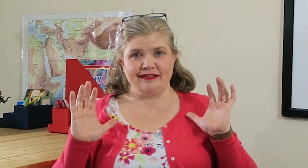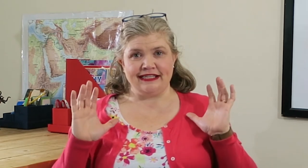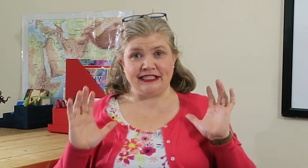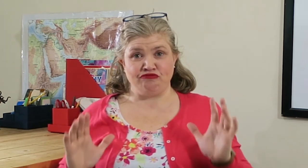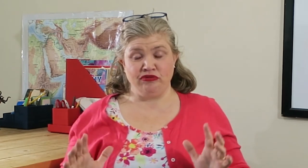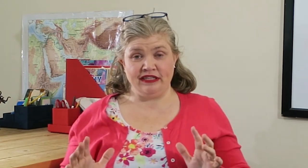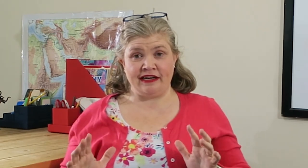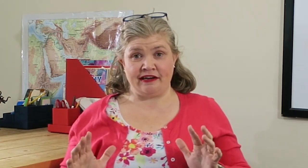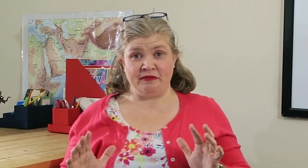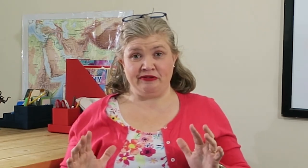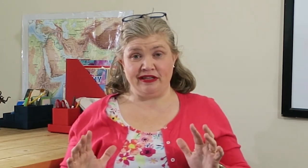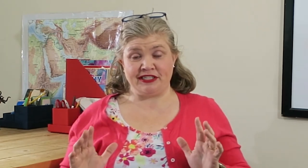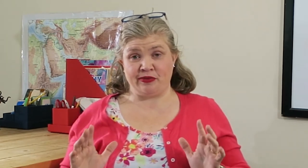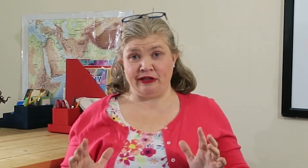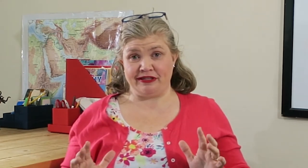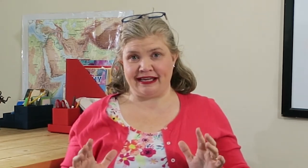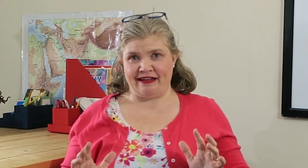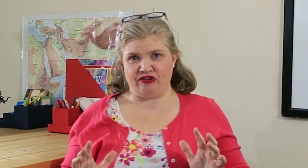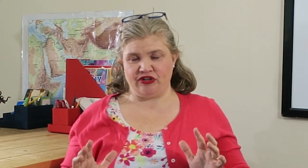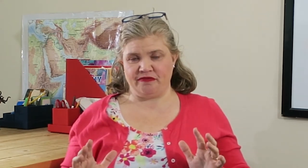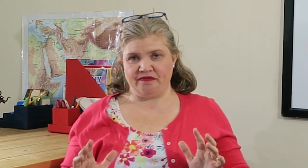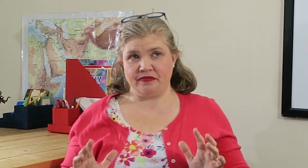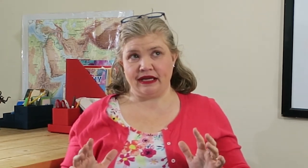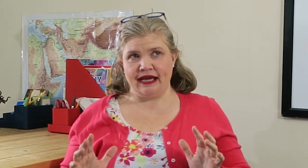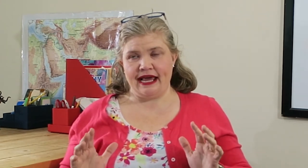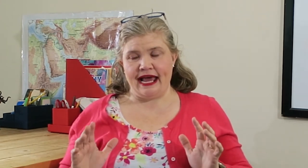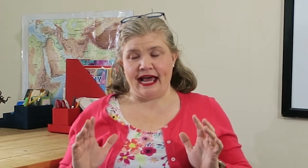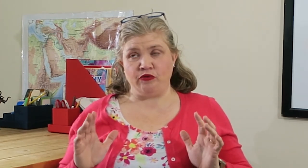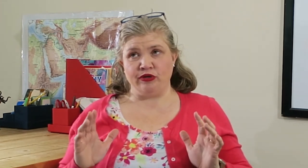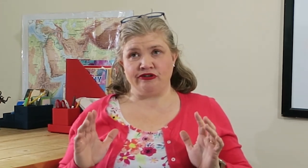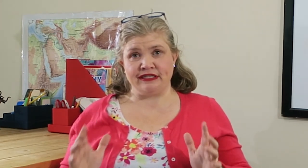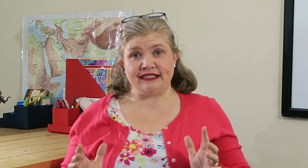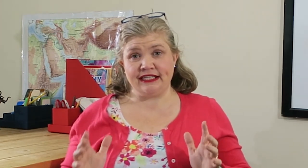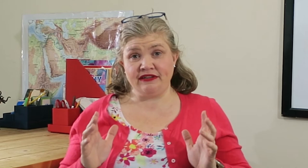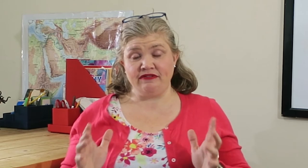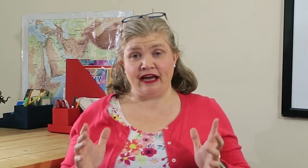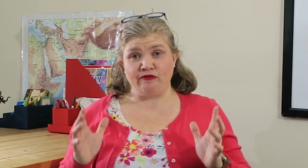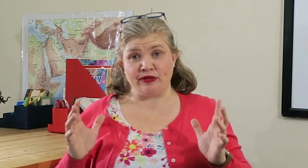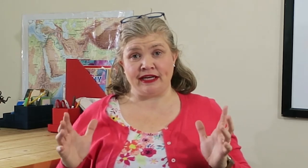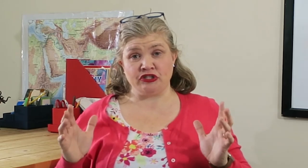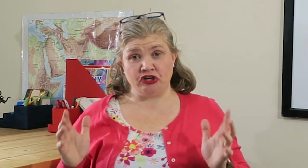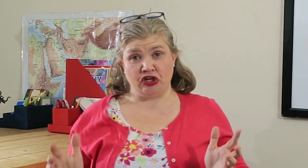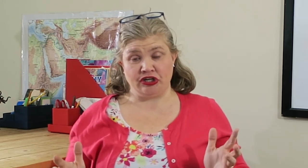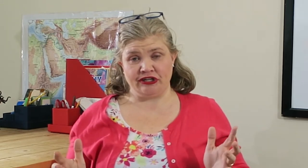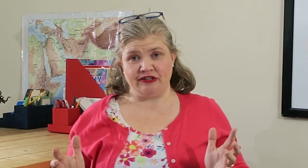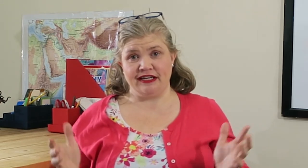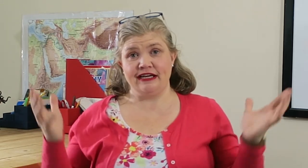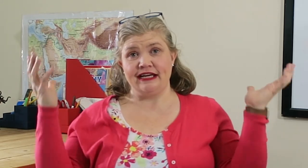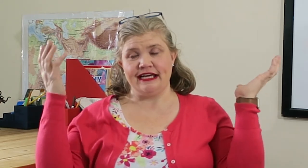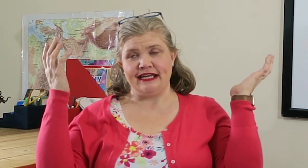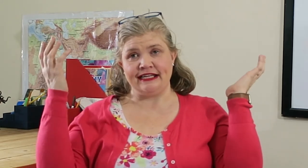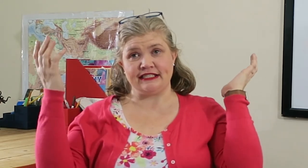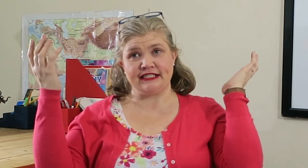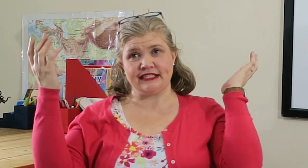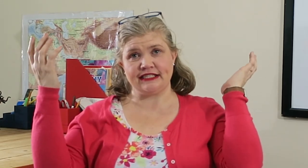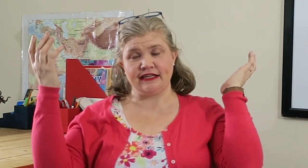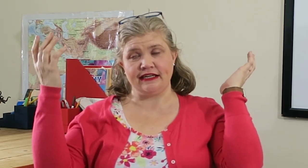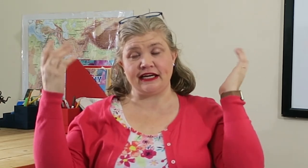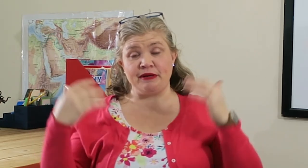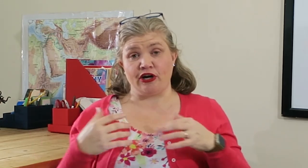is really not going to be realistic when I look at the calendar. And when you're in a season of life where things are hard, it's, it can be